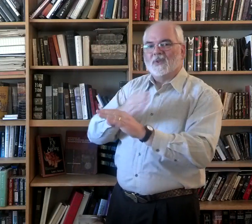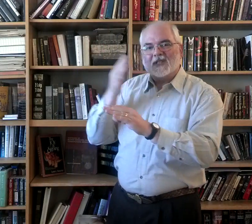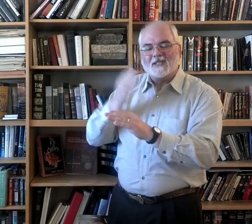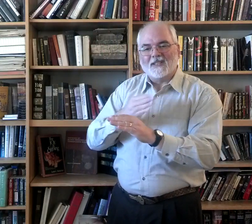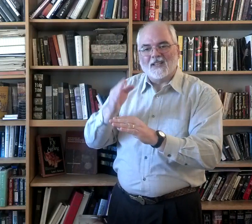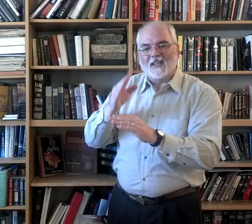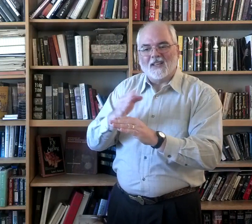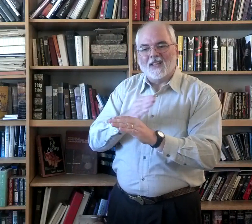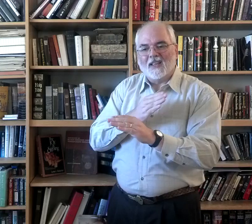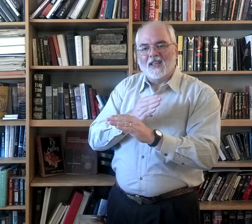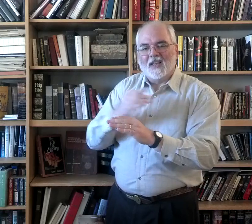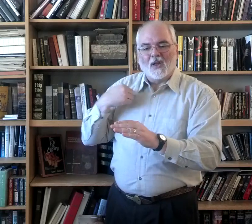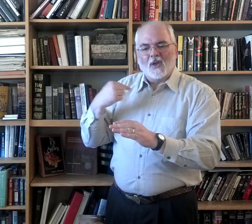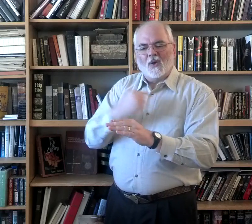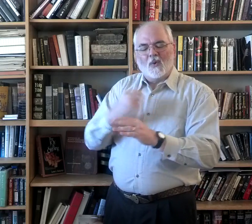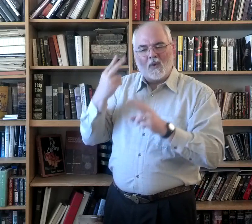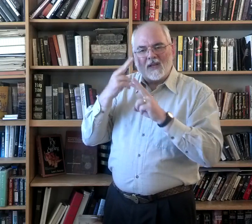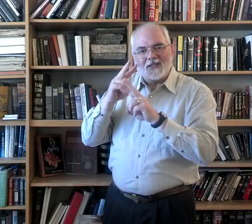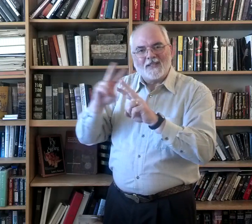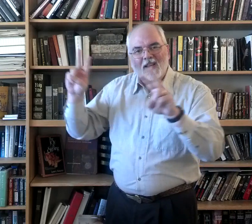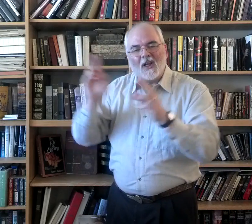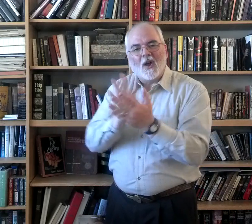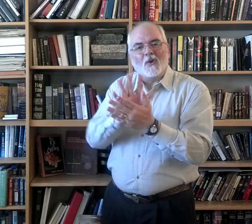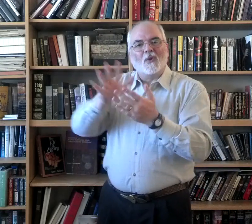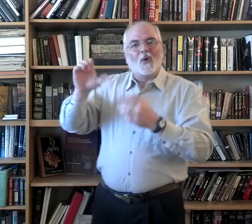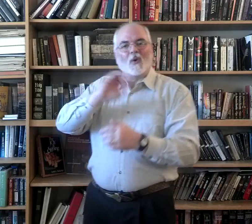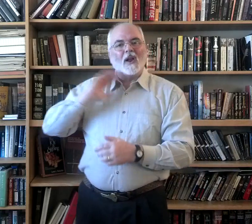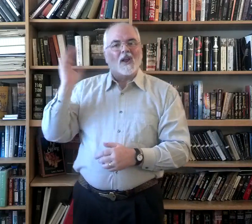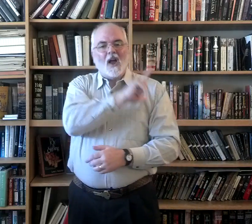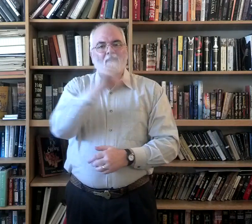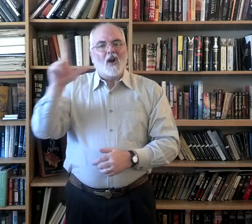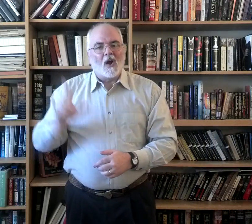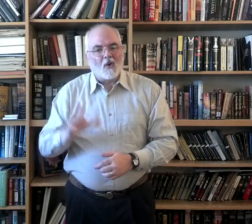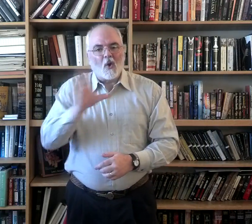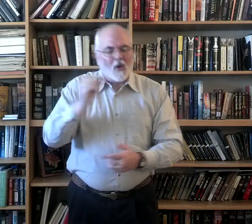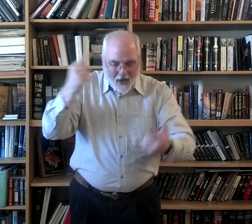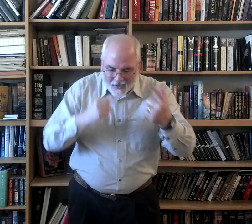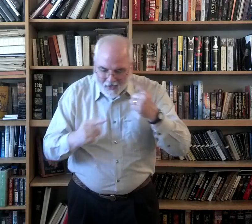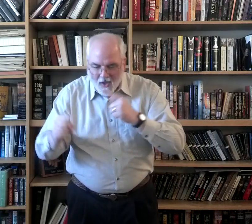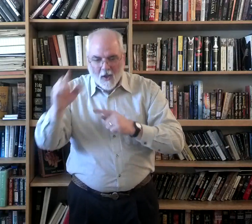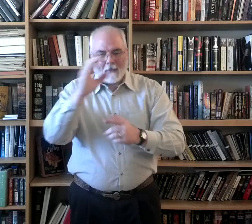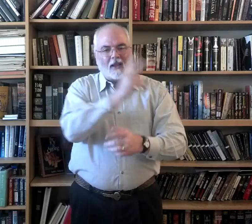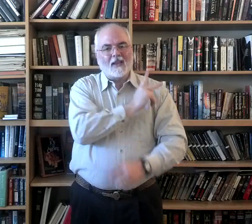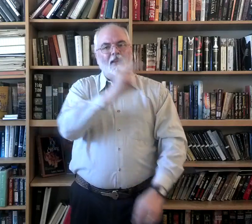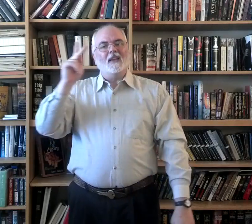sing. We'll see the glory of our Lord, and coming King.